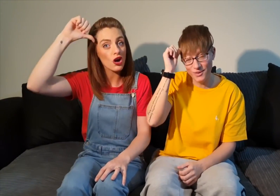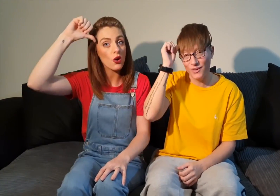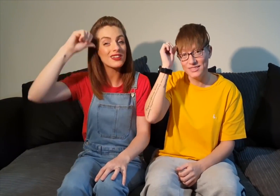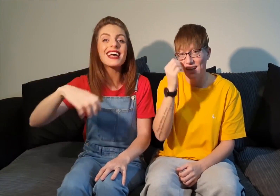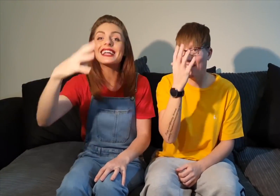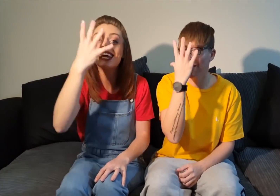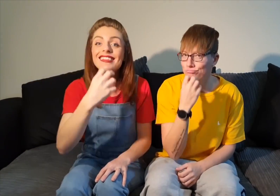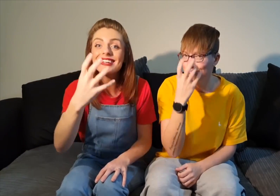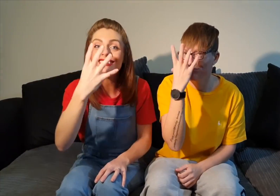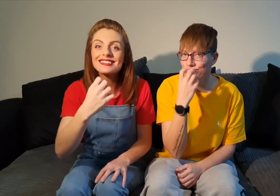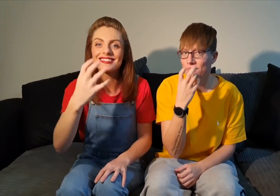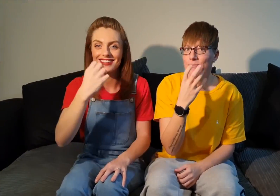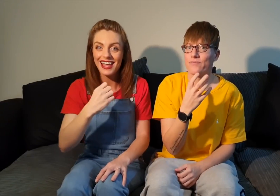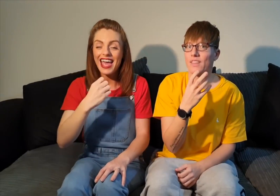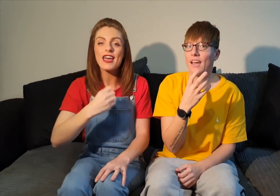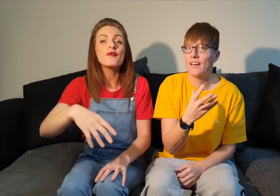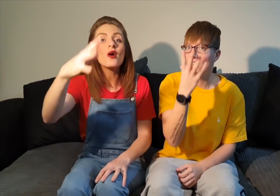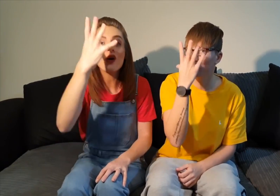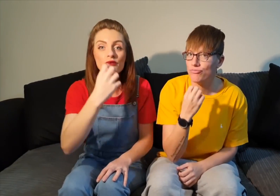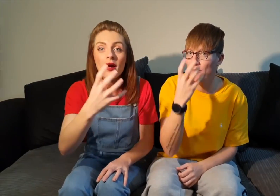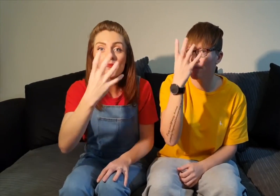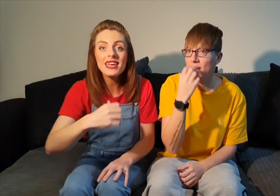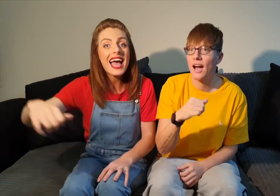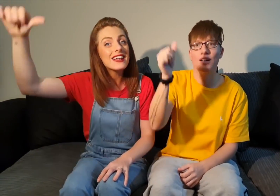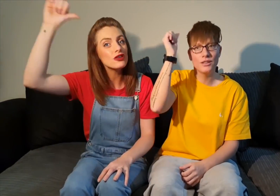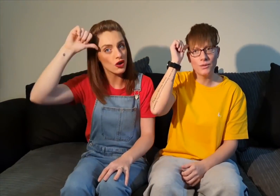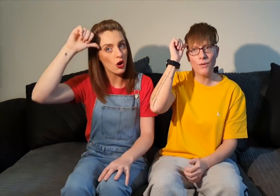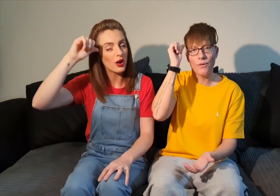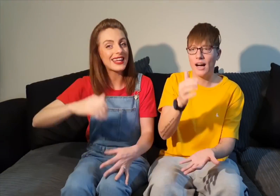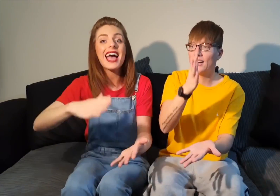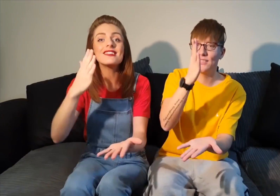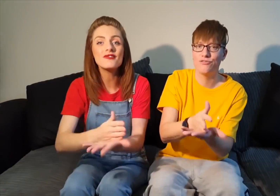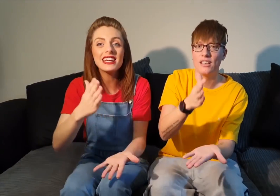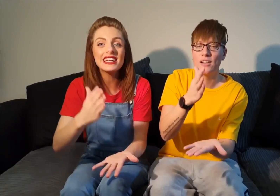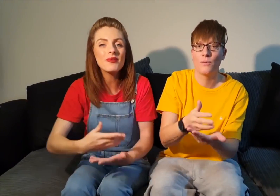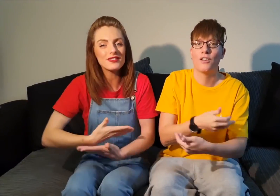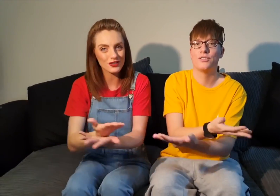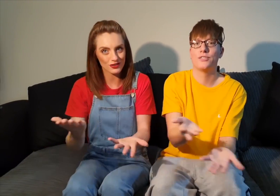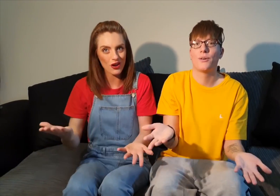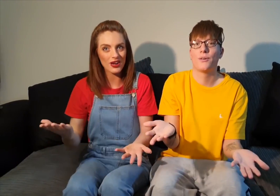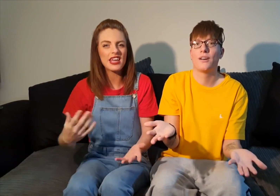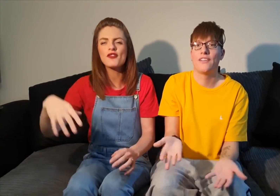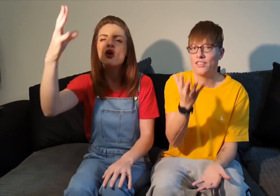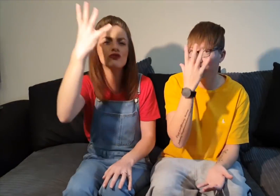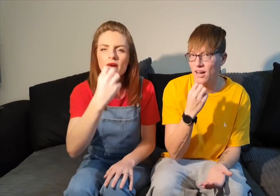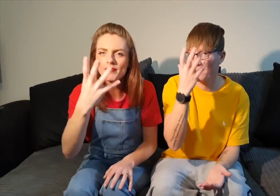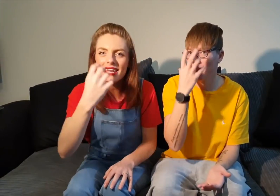know it, sign like this. If you're grumpy and you know it, and you really want to show it. If you're grumpy